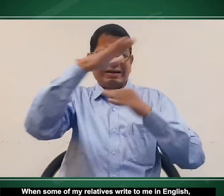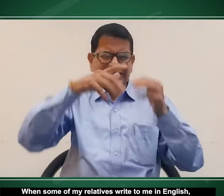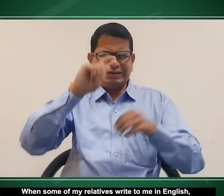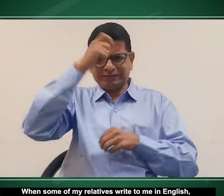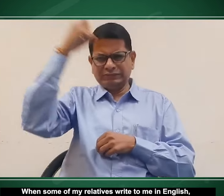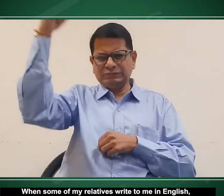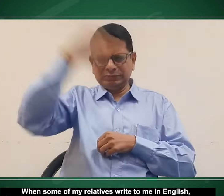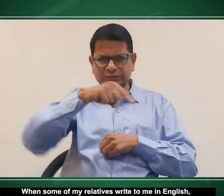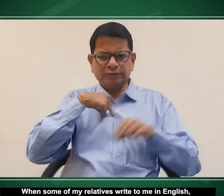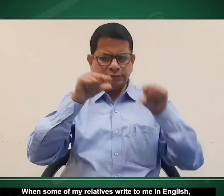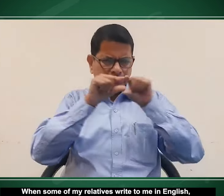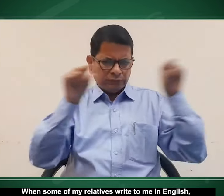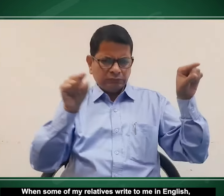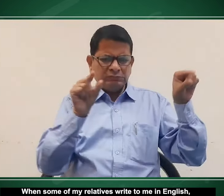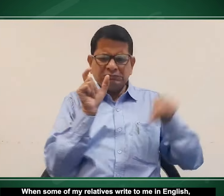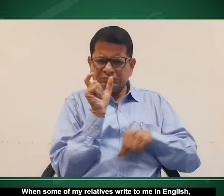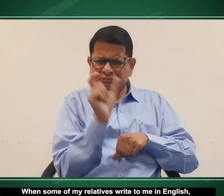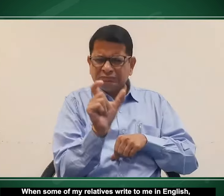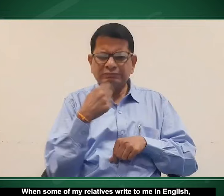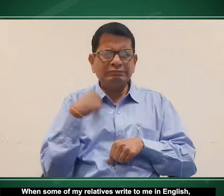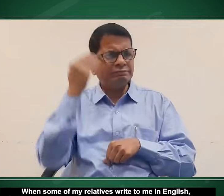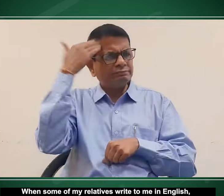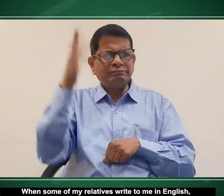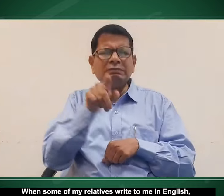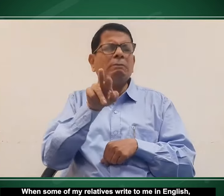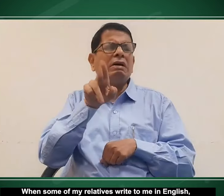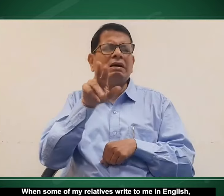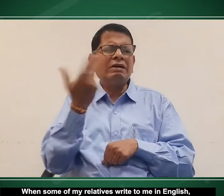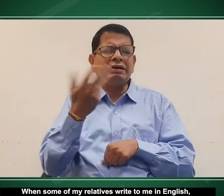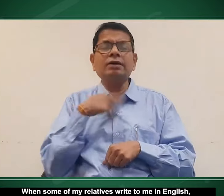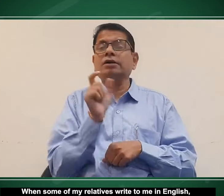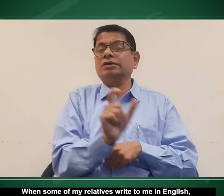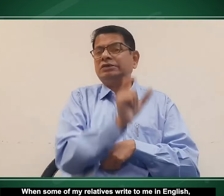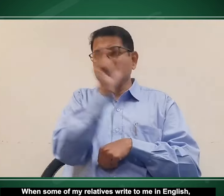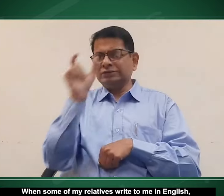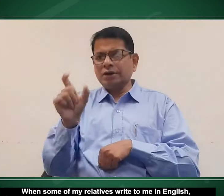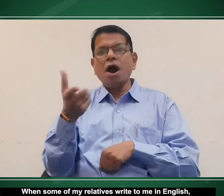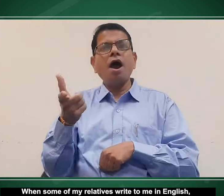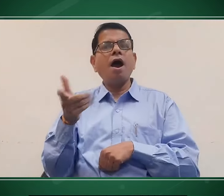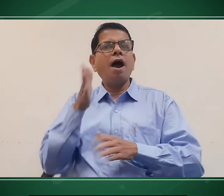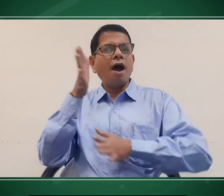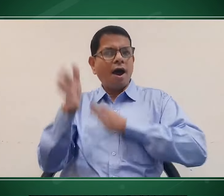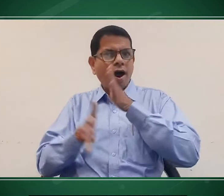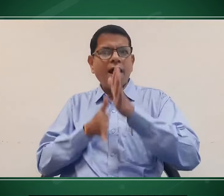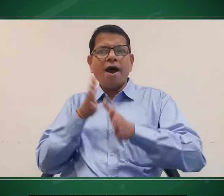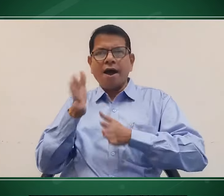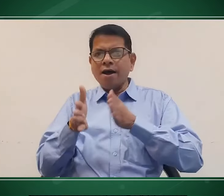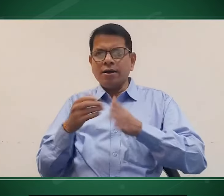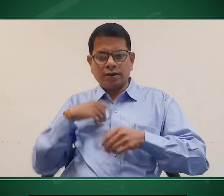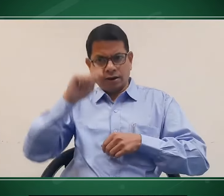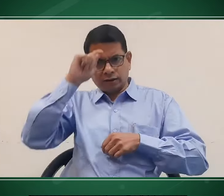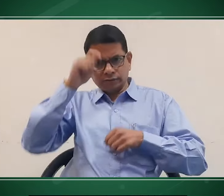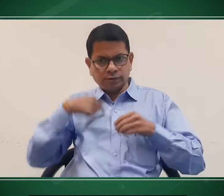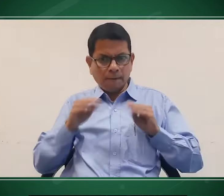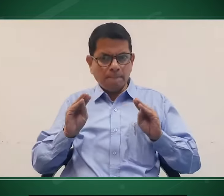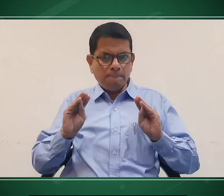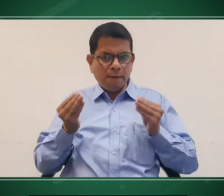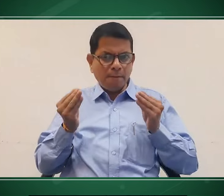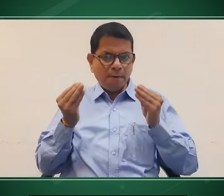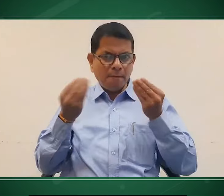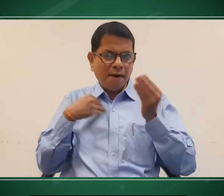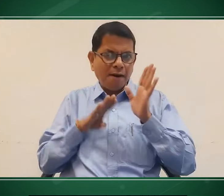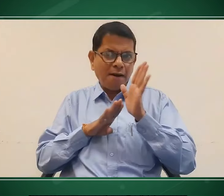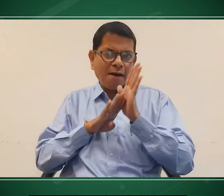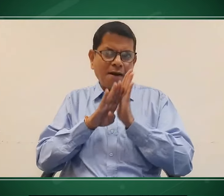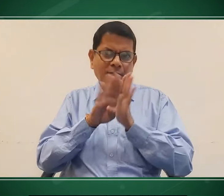relatives write me down in english i don't get certain words and meaning too and when i look them in the app i get the sign i can see my progress